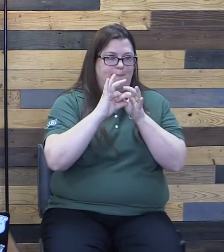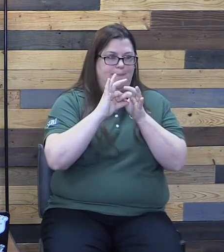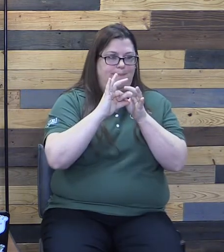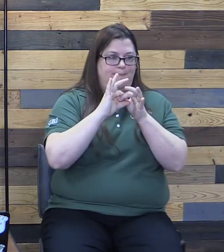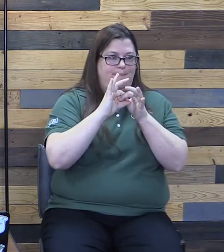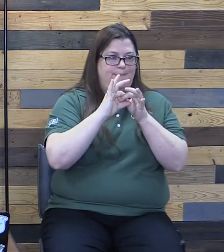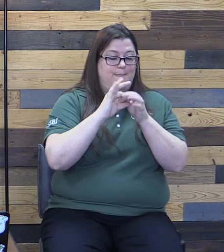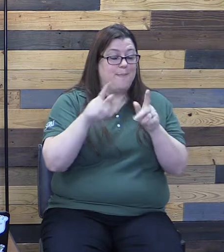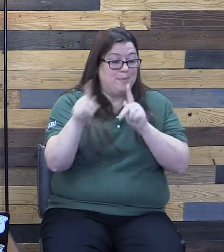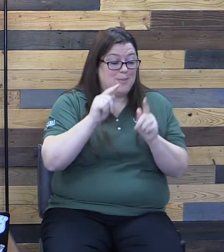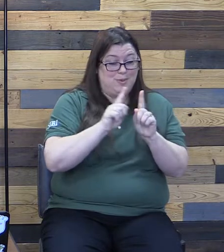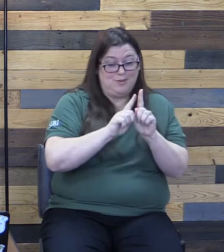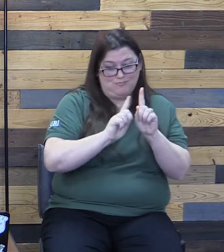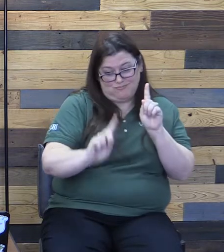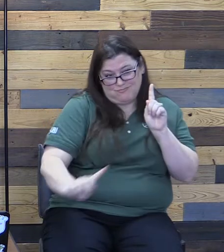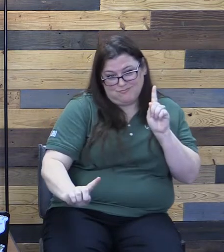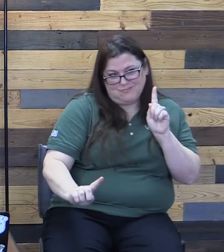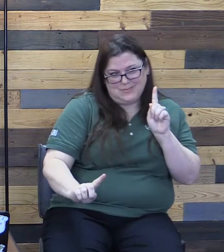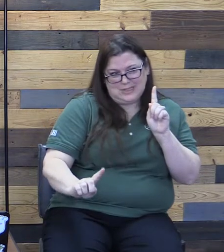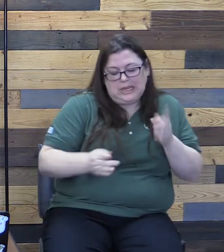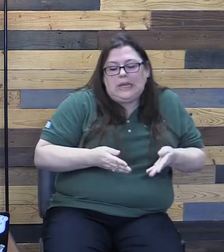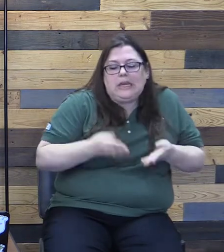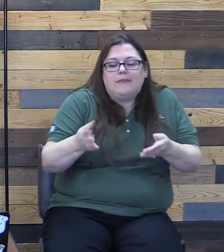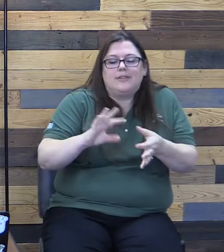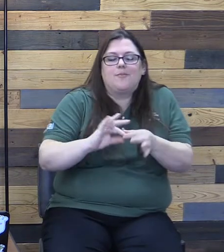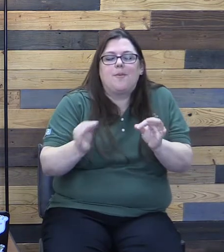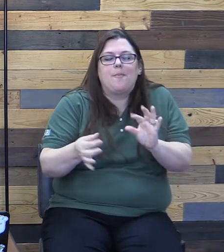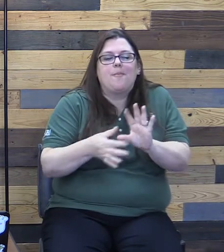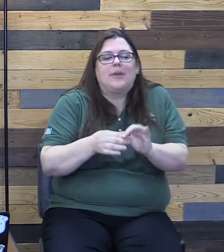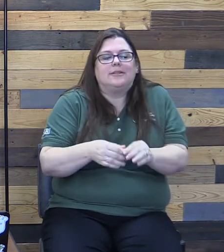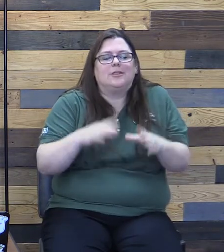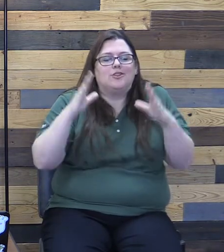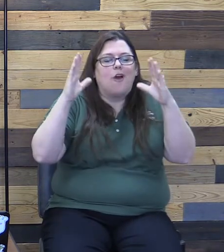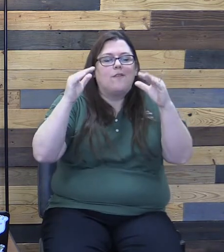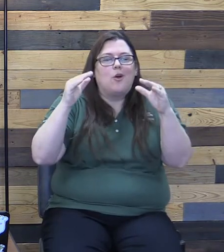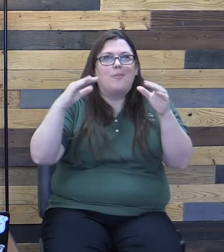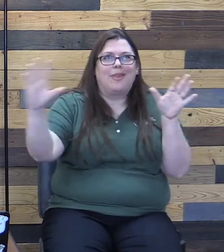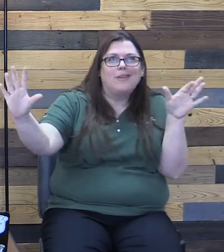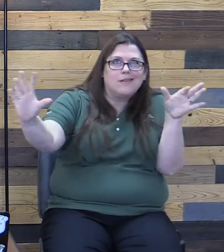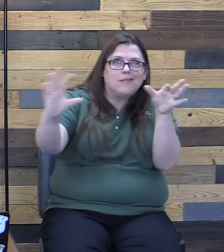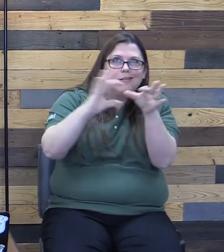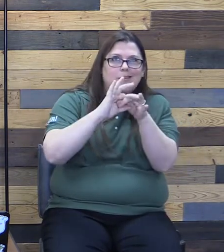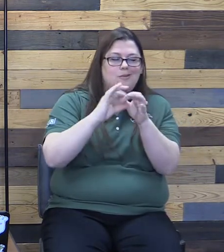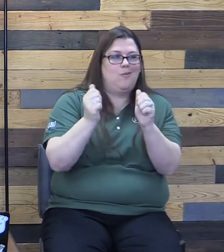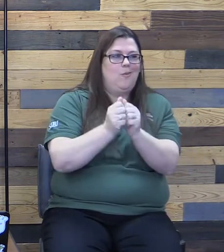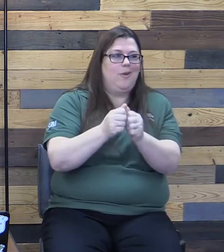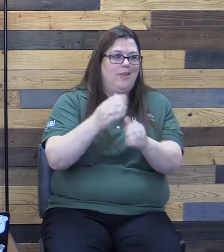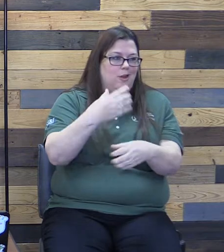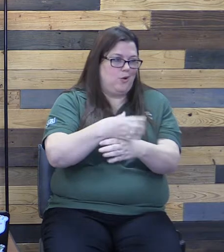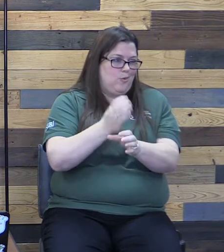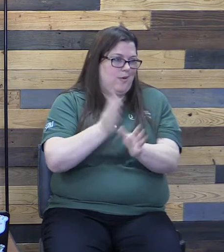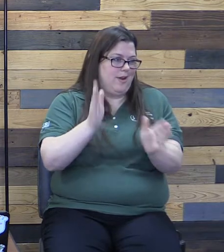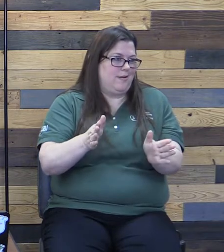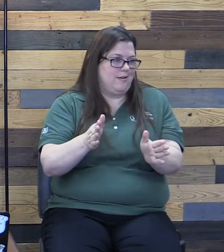gives them the message of hope that they can actually be with their creator again. And he offers them forgiveness and a right relationship so that we can be in